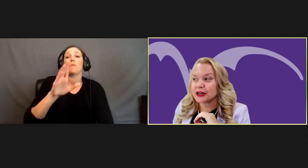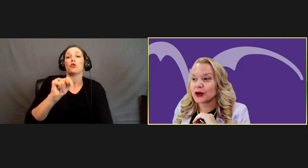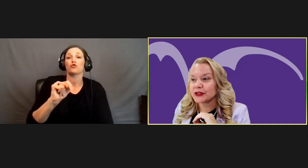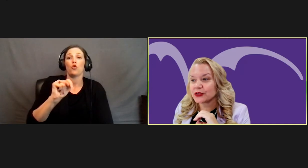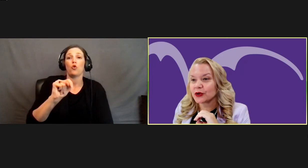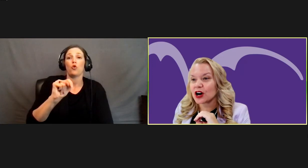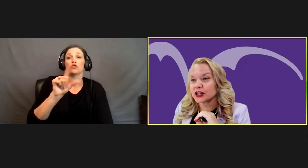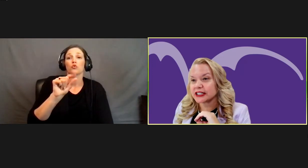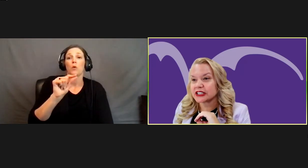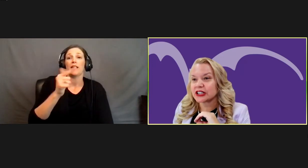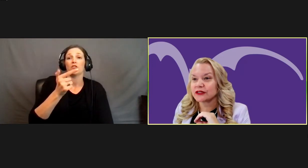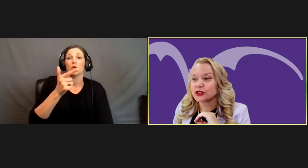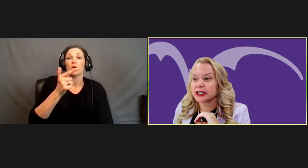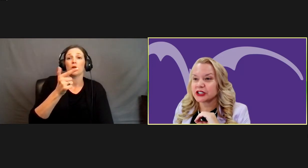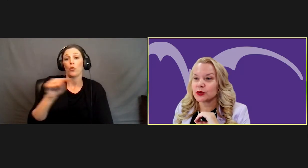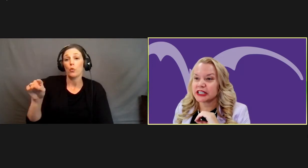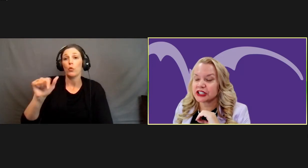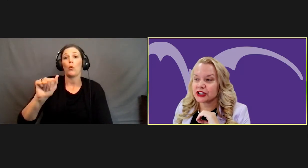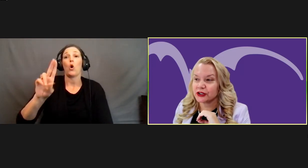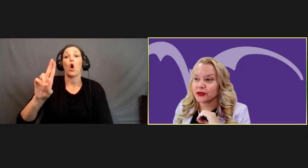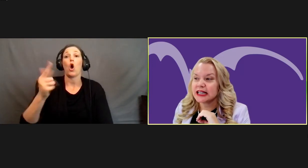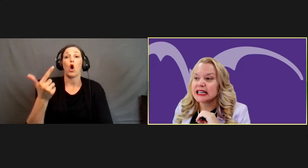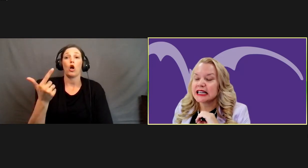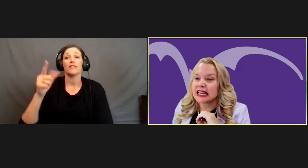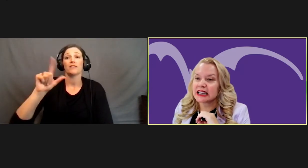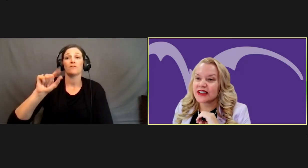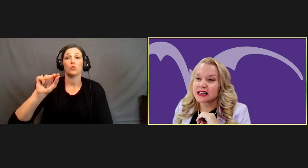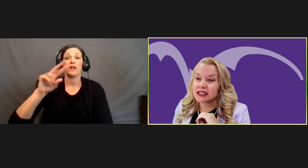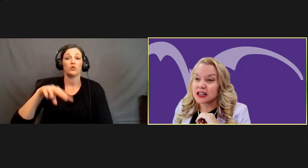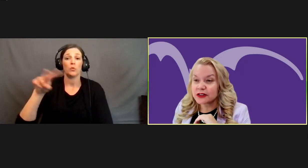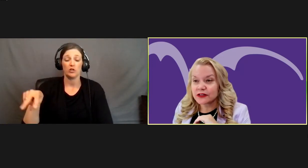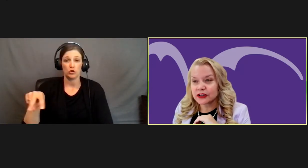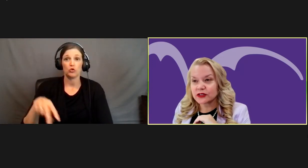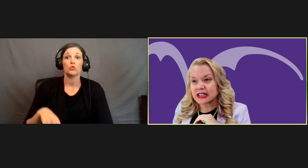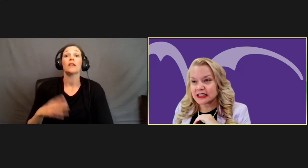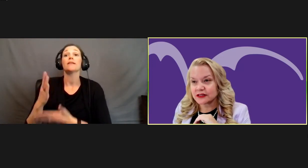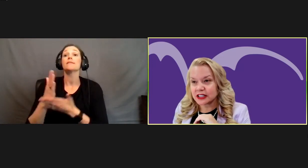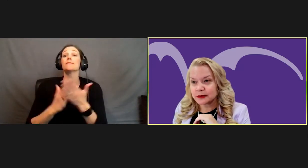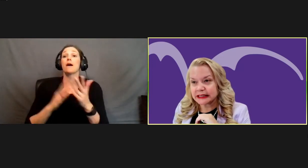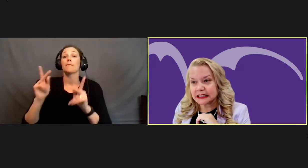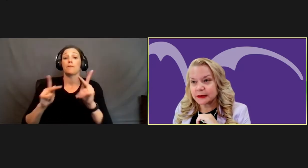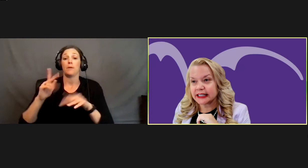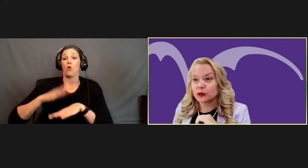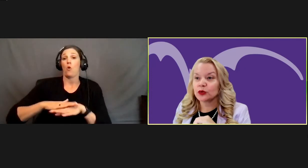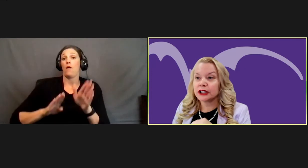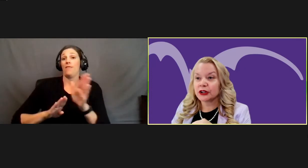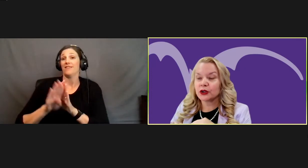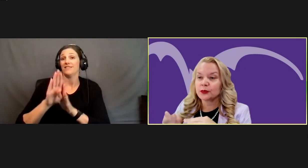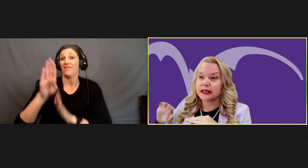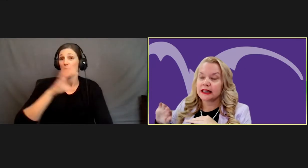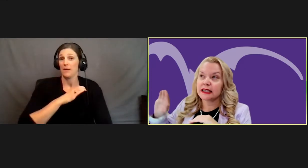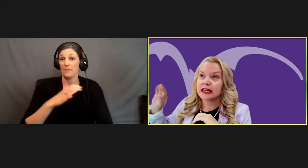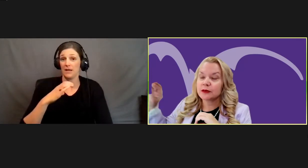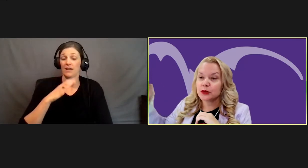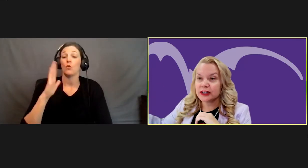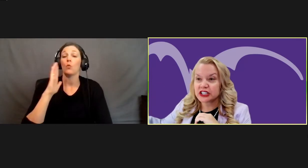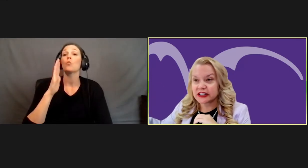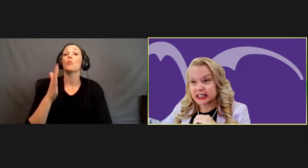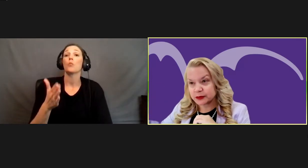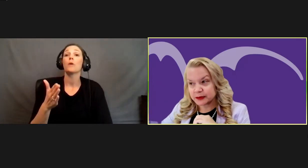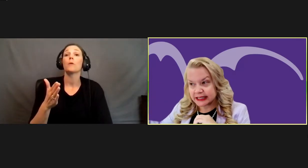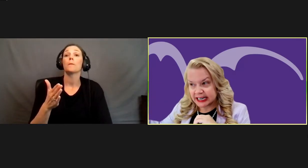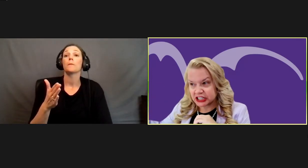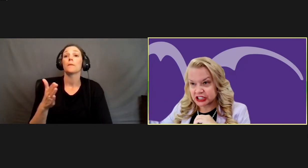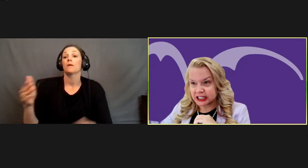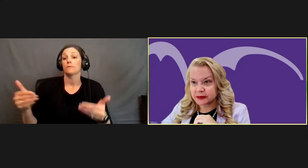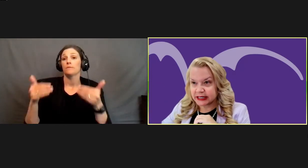2021 through August of 2022. And in fact, some of the folks on the development committee will be moving to